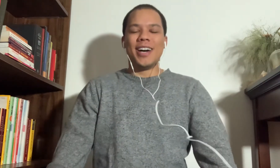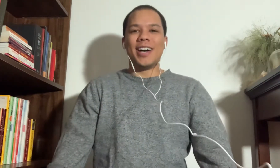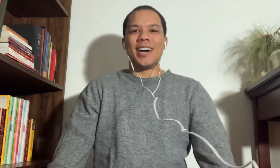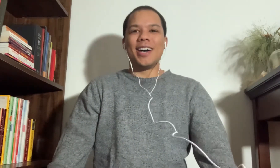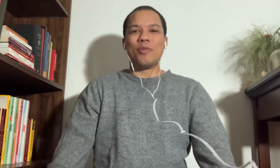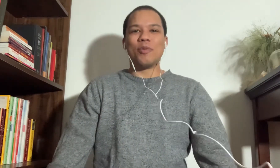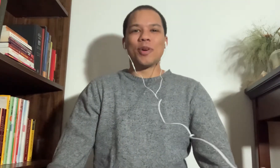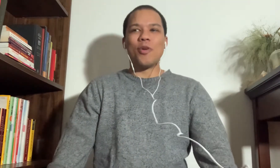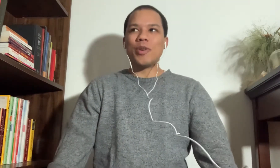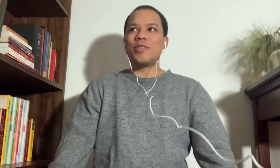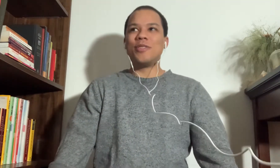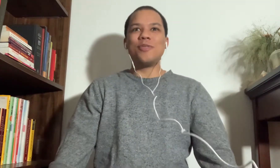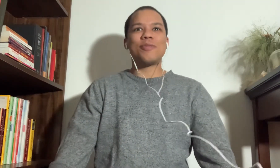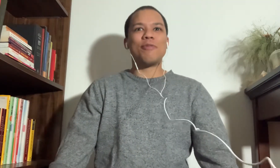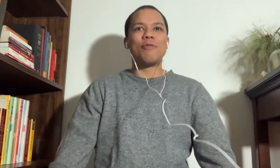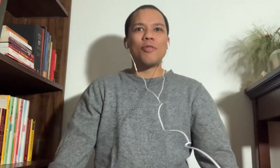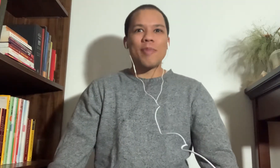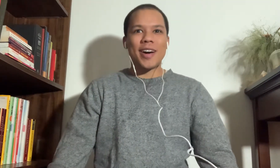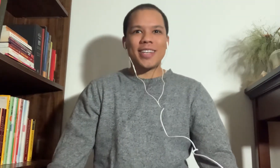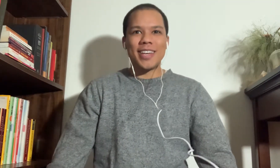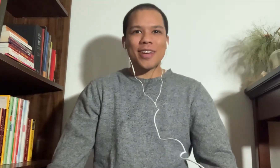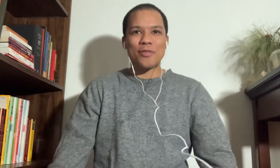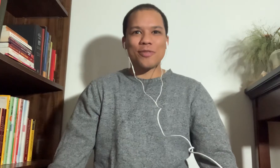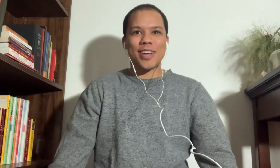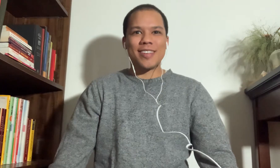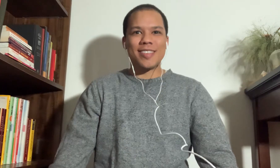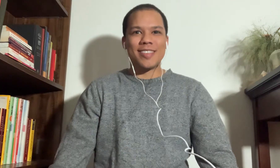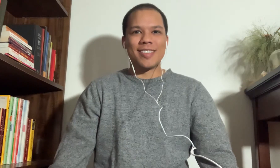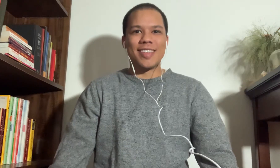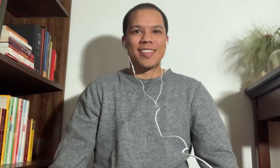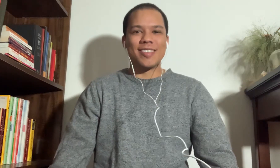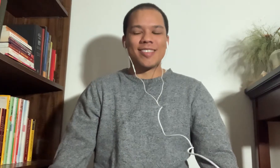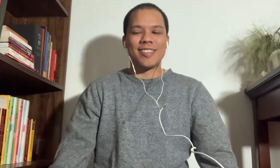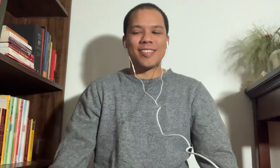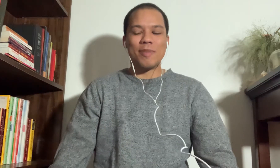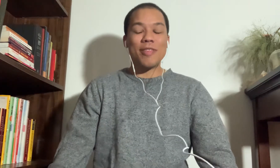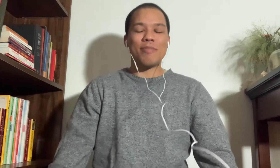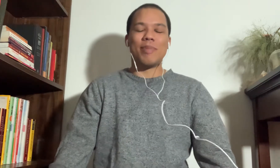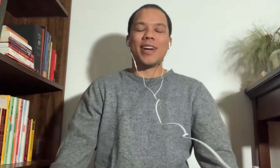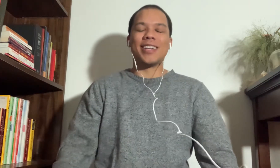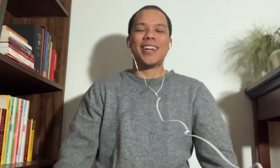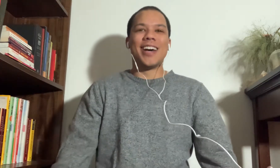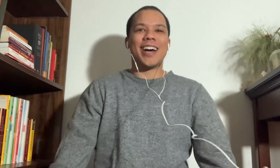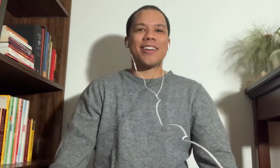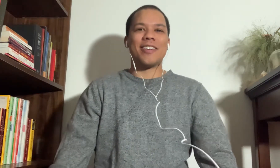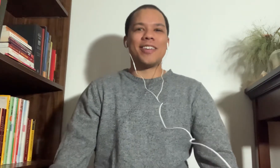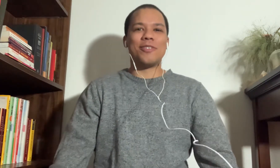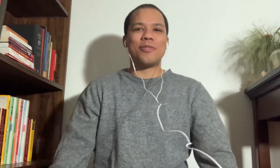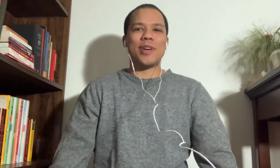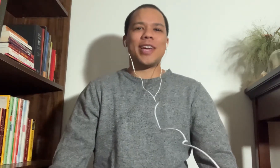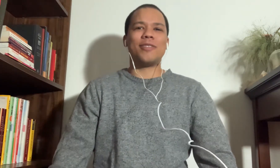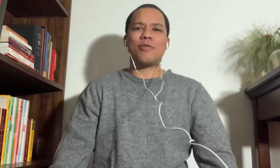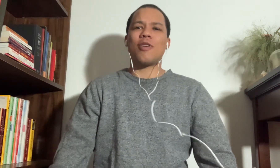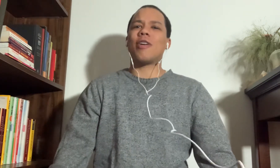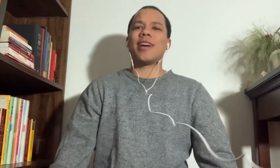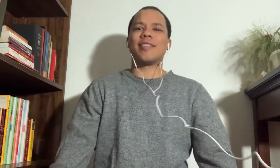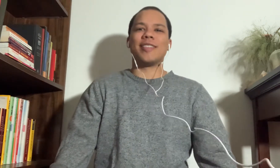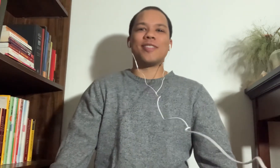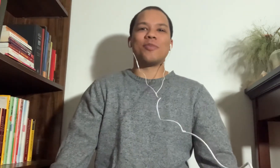We were going to do some full body exercises this month, but I got into a little car accident this week,